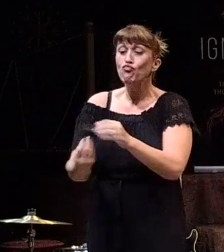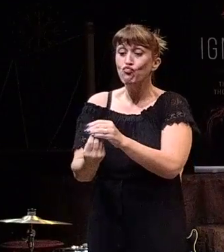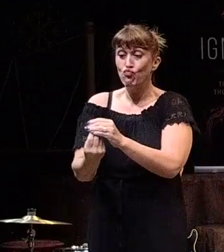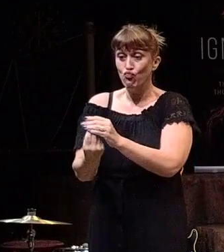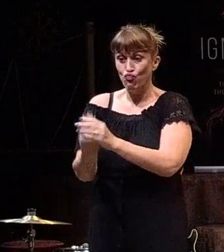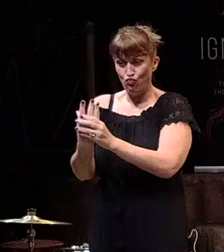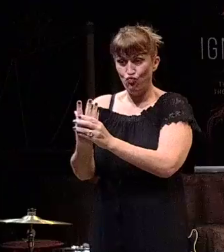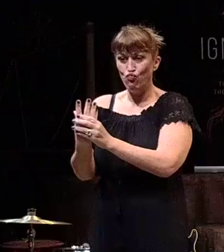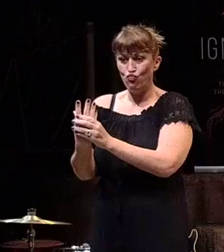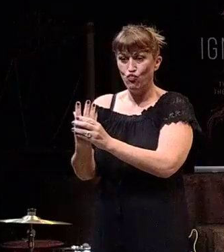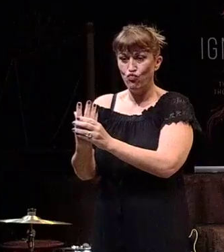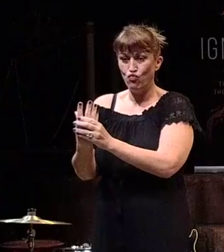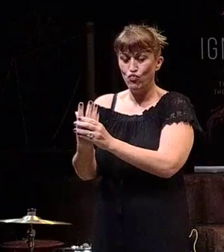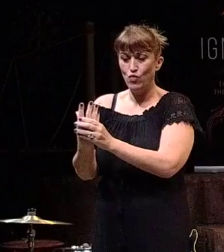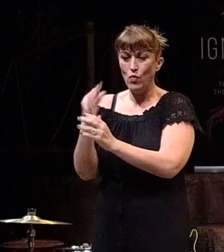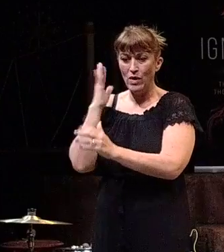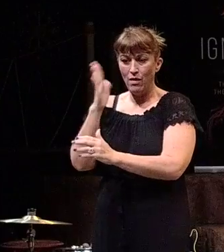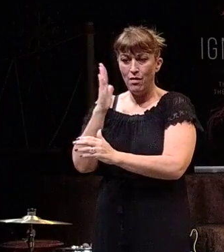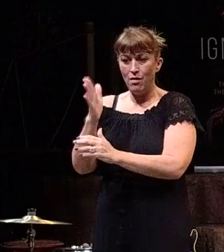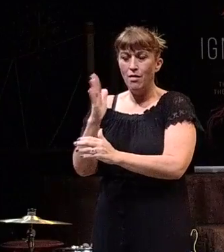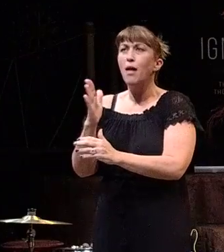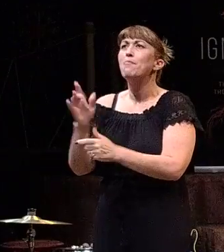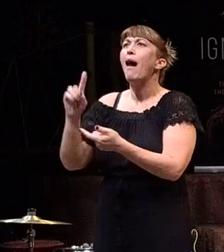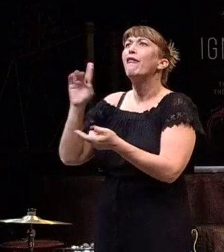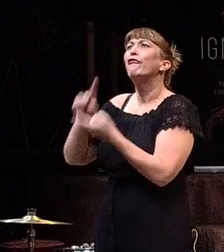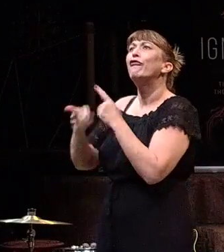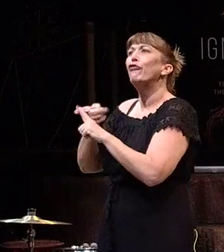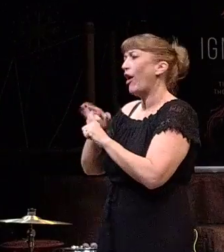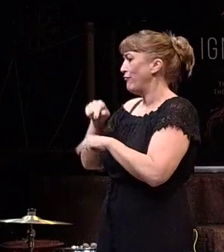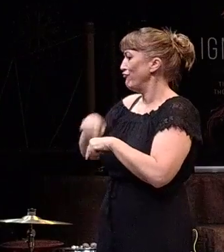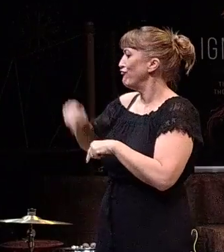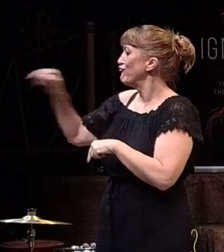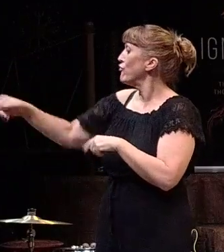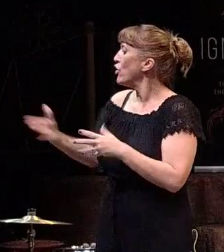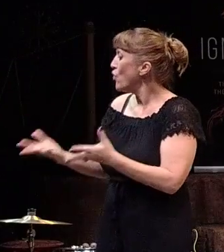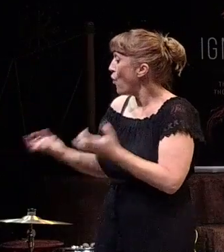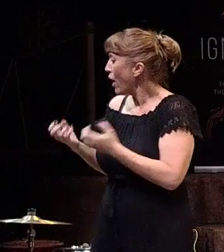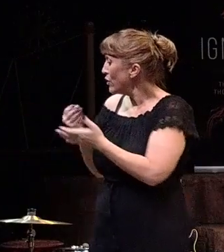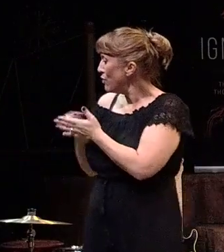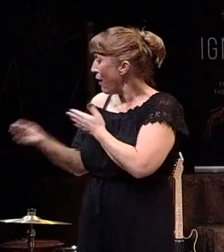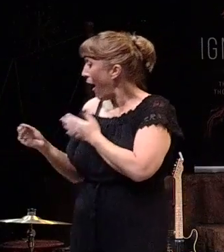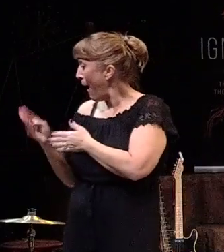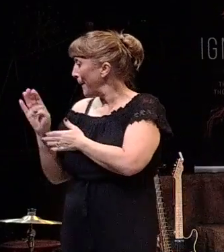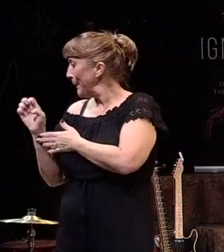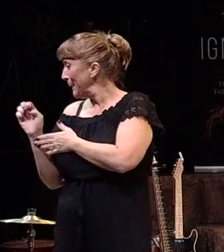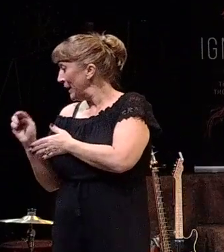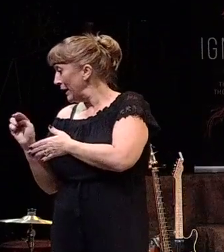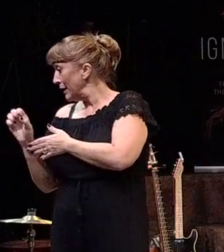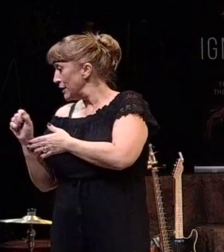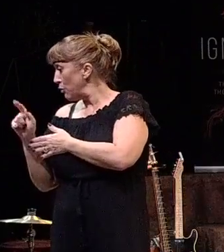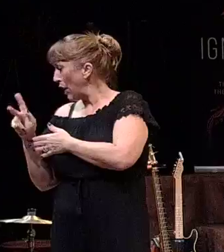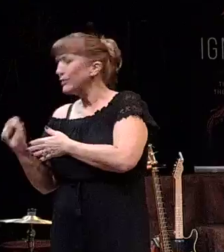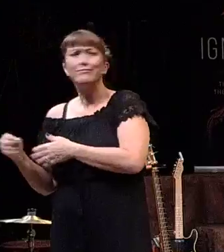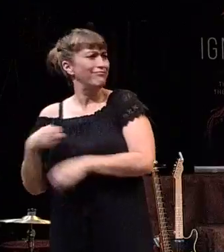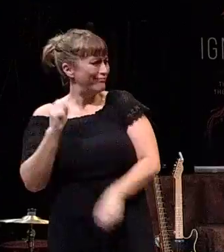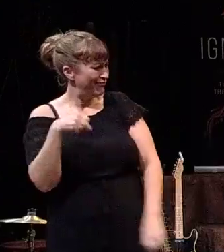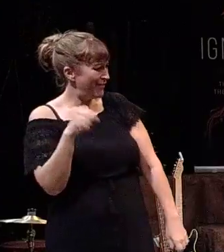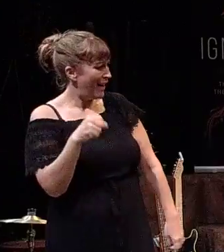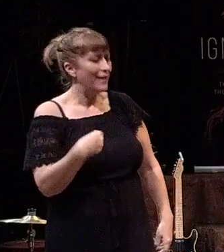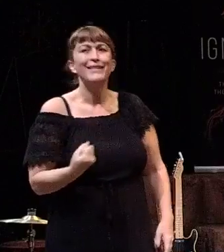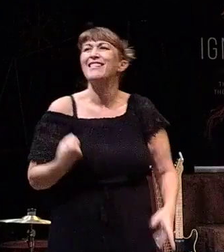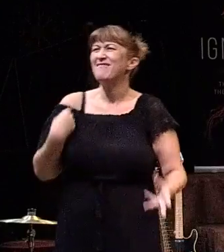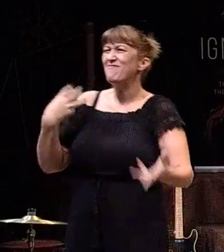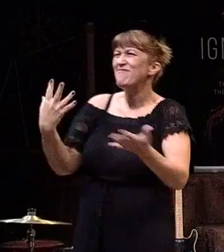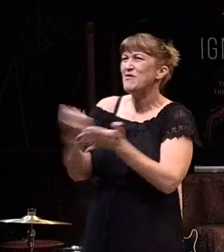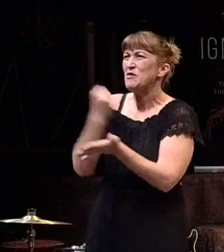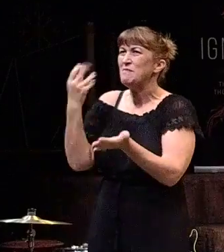grow. And then I had my friend who lived next door to me. And I told him, hey, do you want to buy some bean sprouts? He's like, sure, yeah. I yeah, I'm going